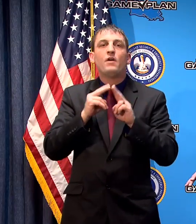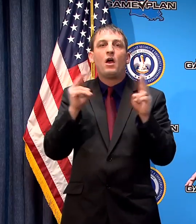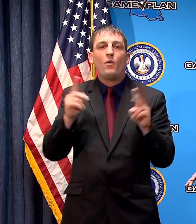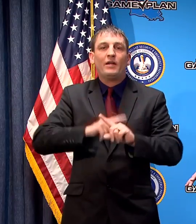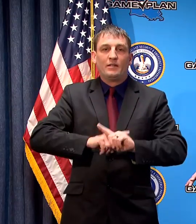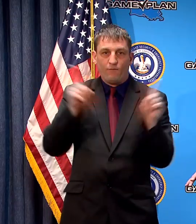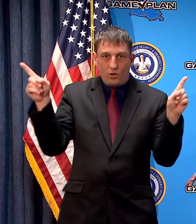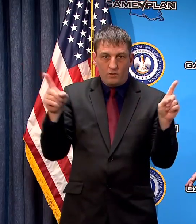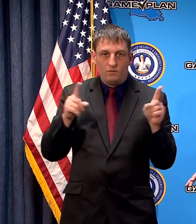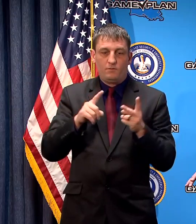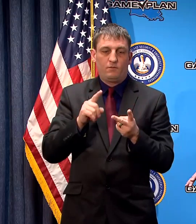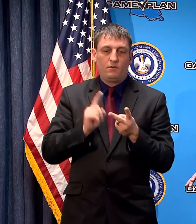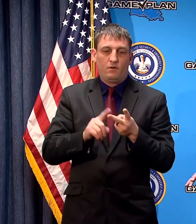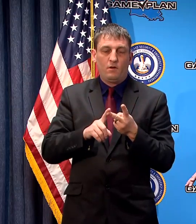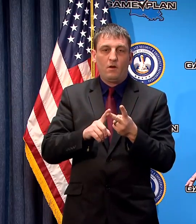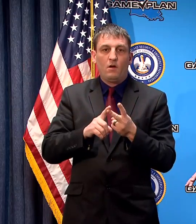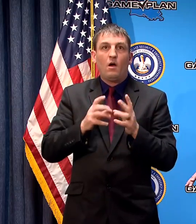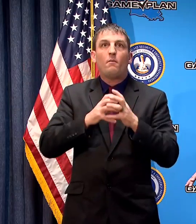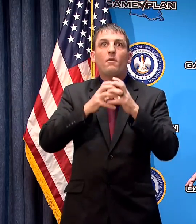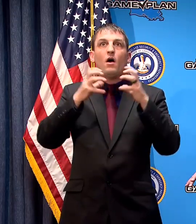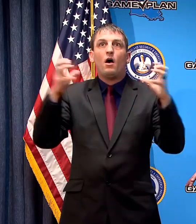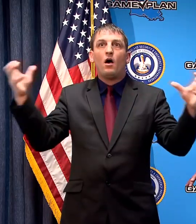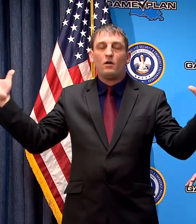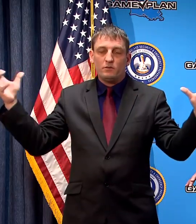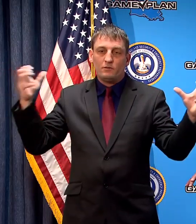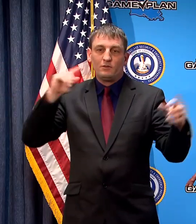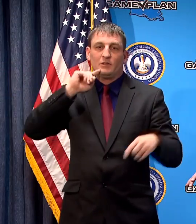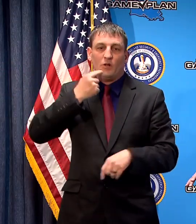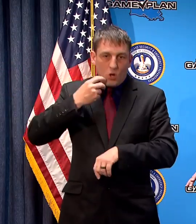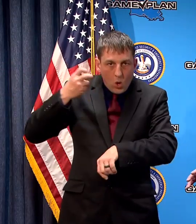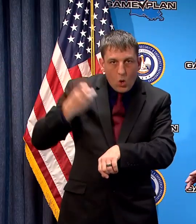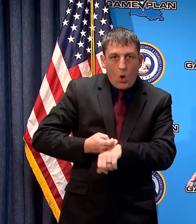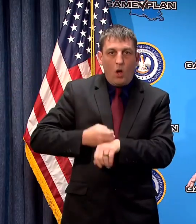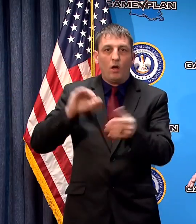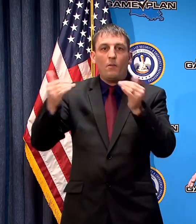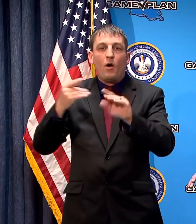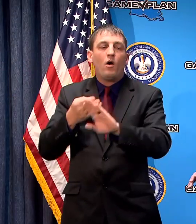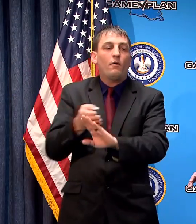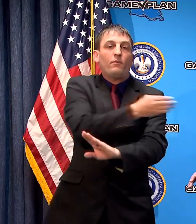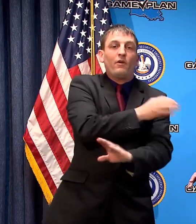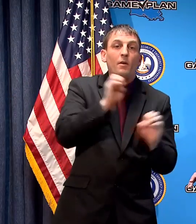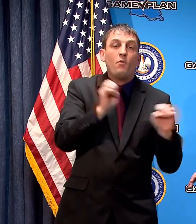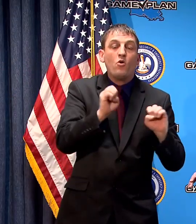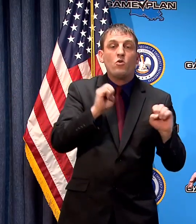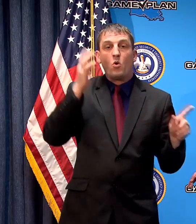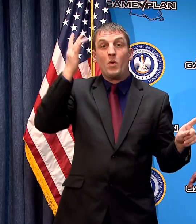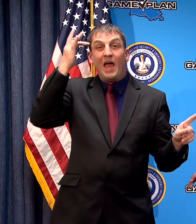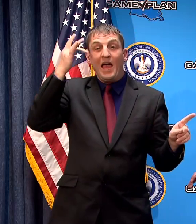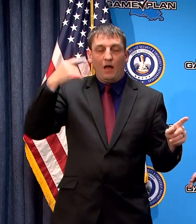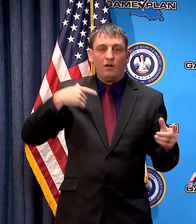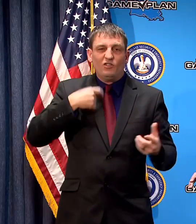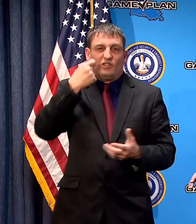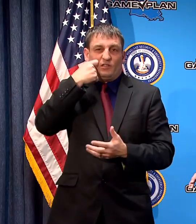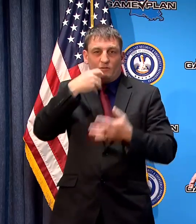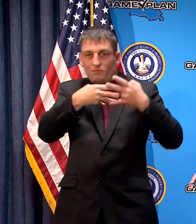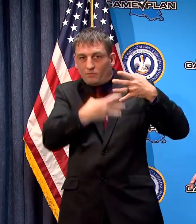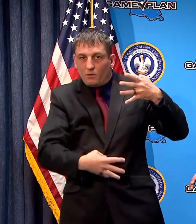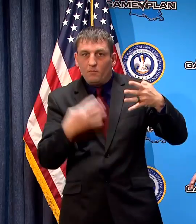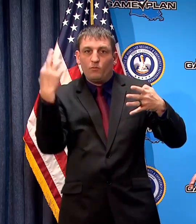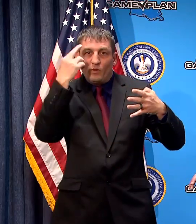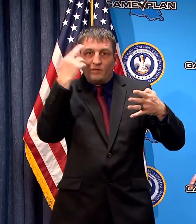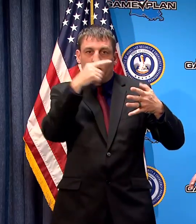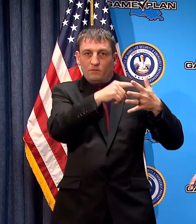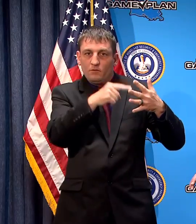many ways much harder than previous emergencies for the reasons that I just mentioned and probably for a host of reasons that